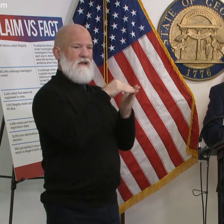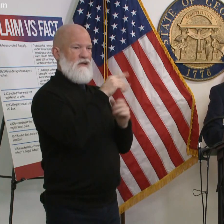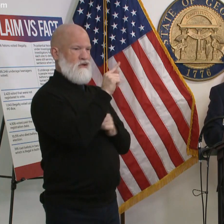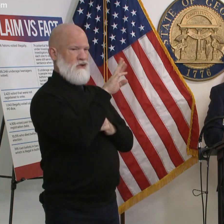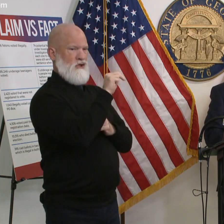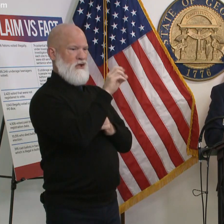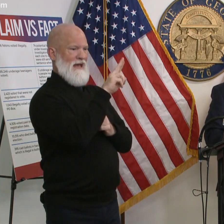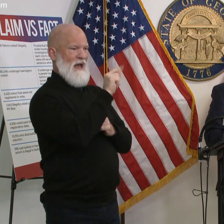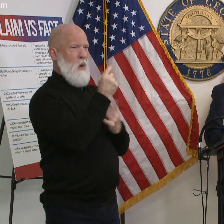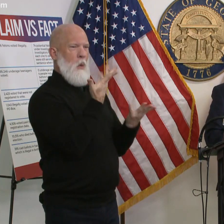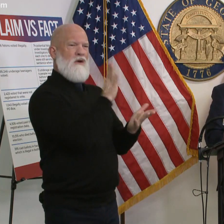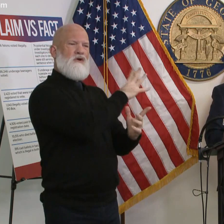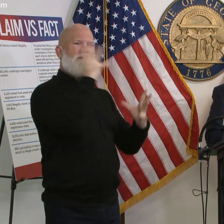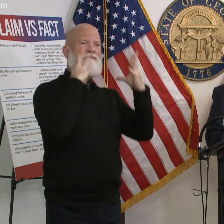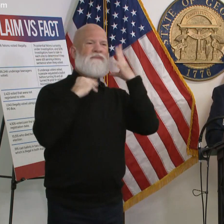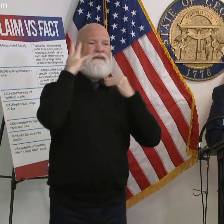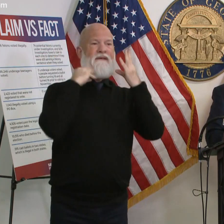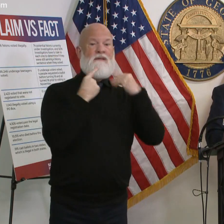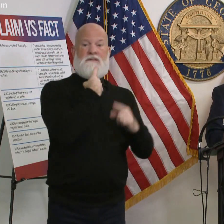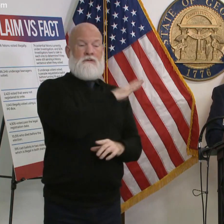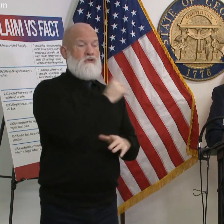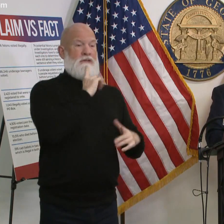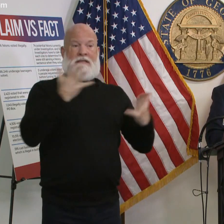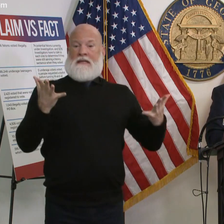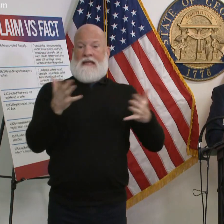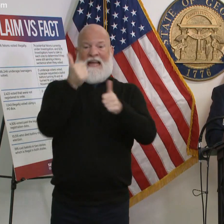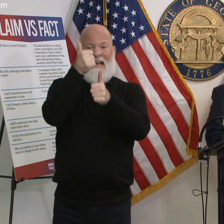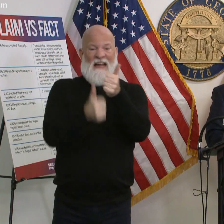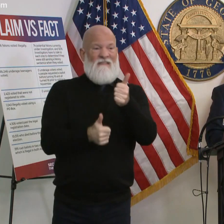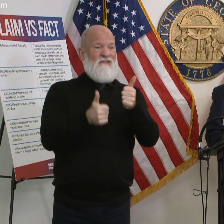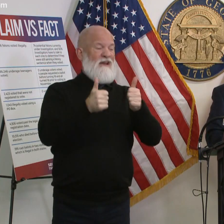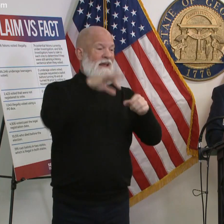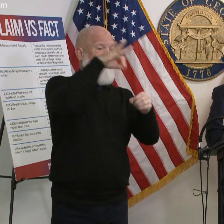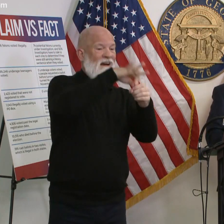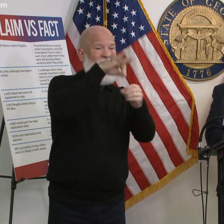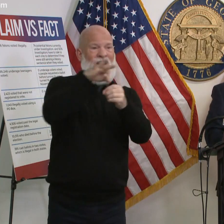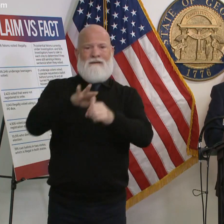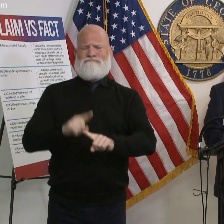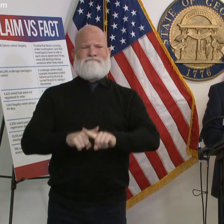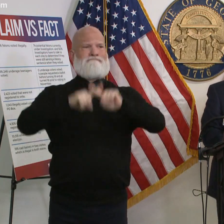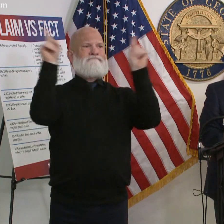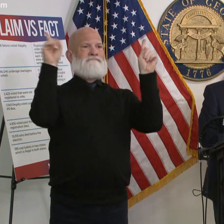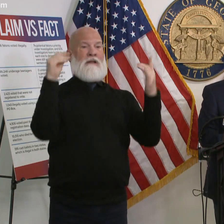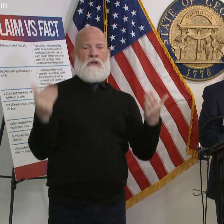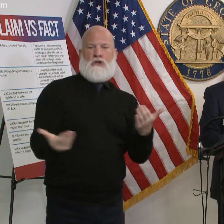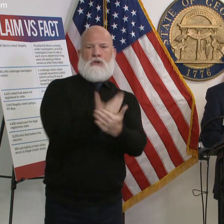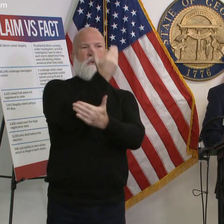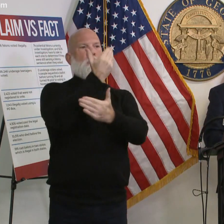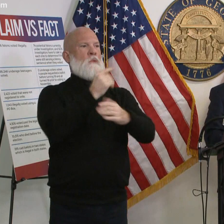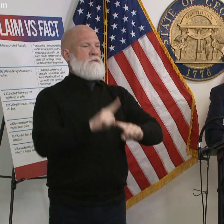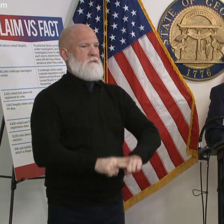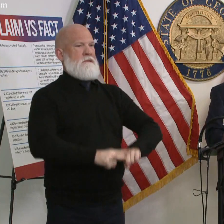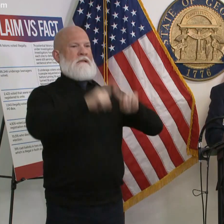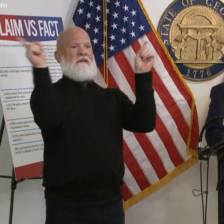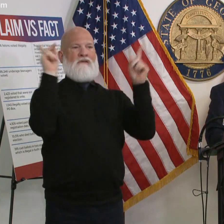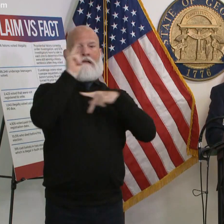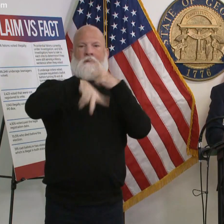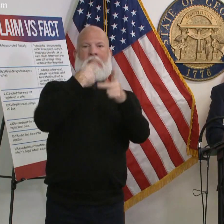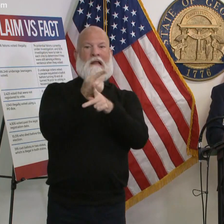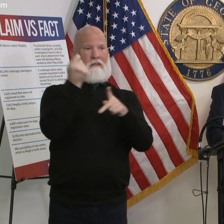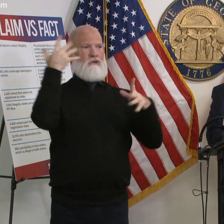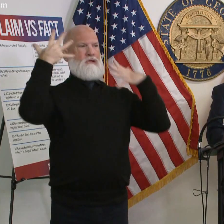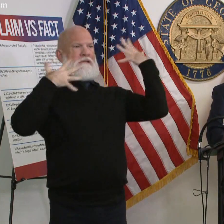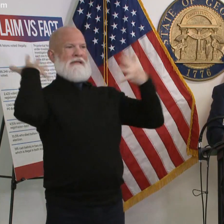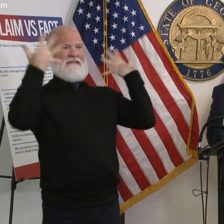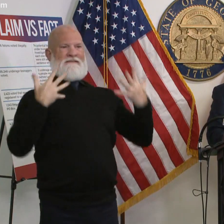okay every every one of these elections has been different and had their own new sets of ways of making things seem crazier you know so today has been relatively light